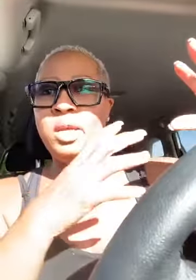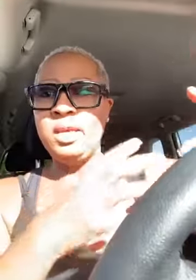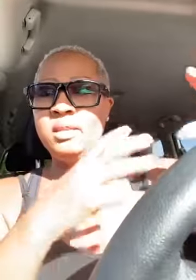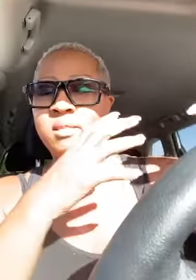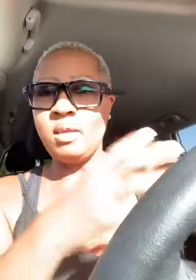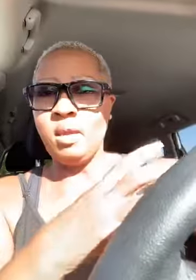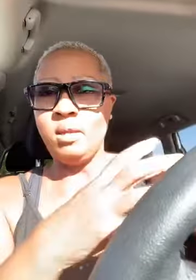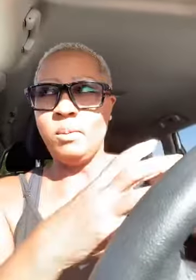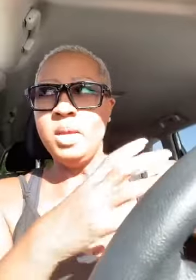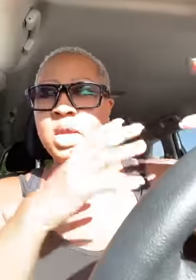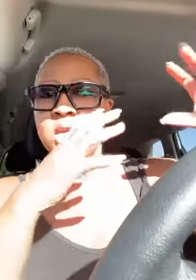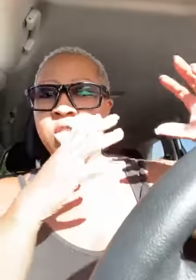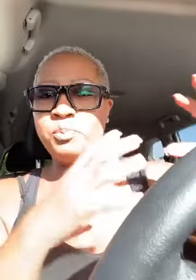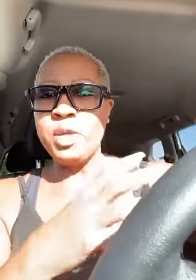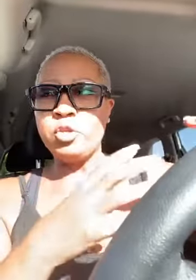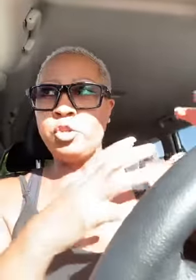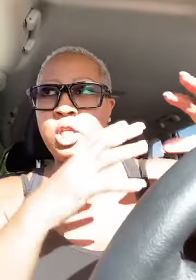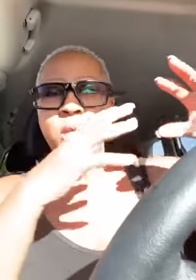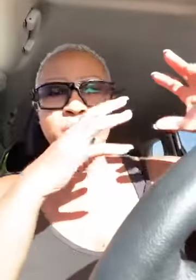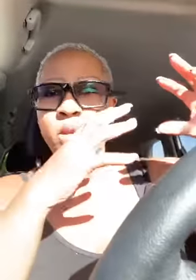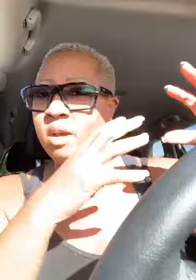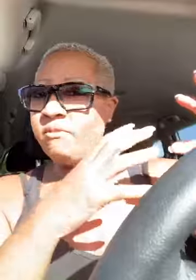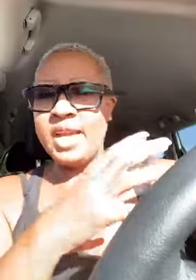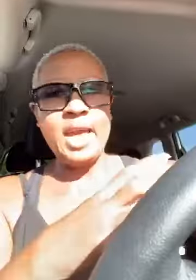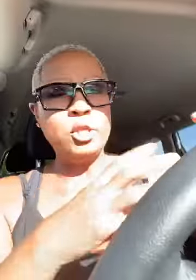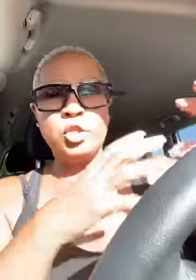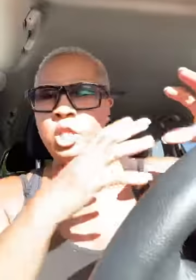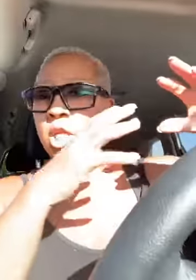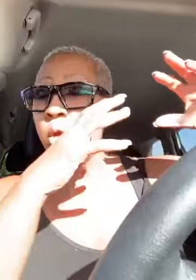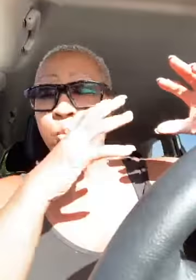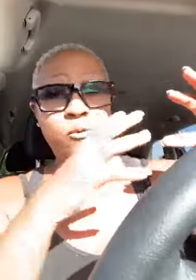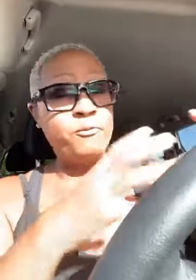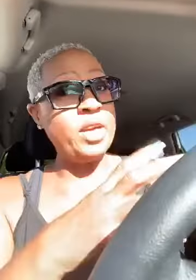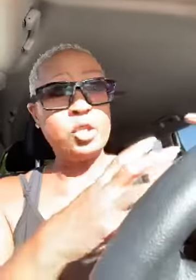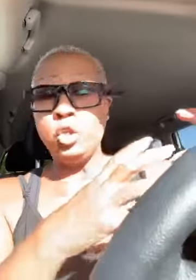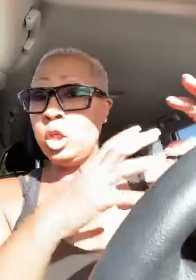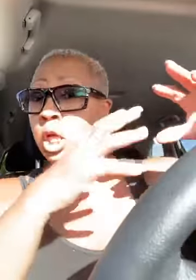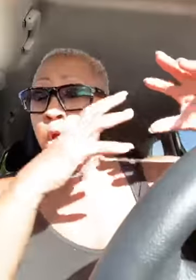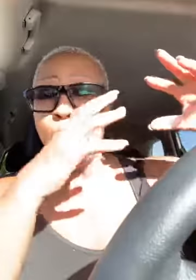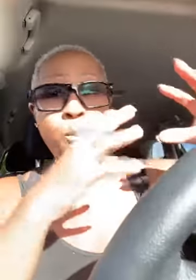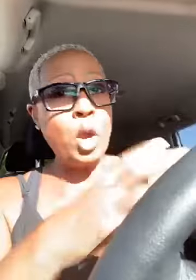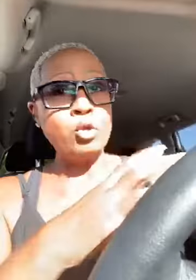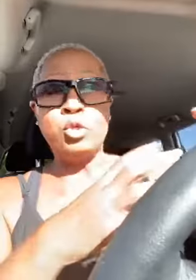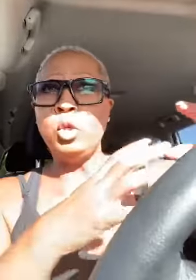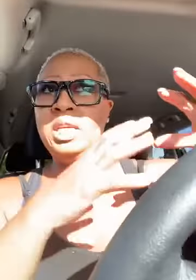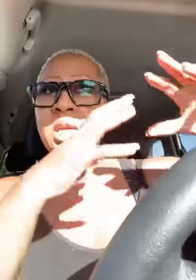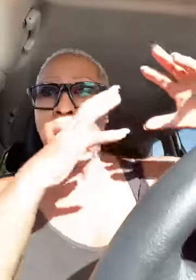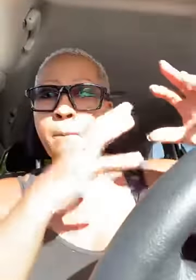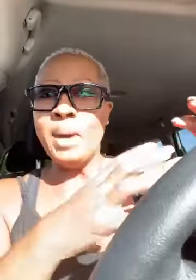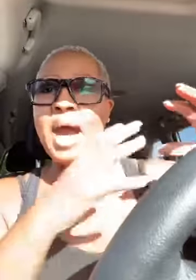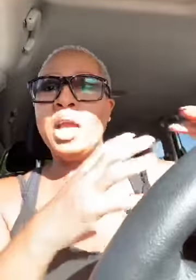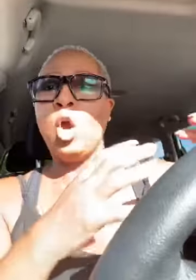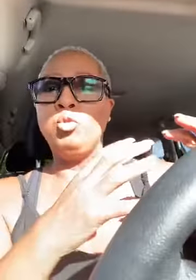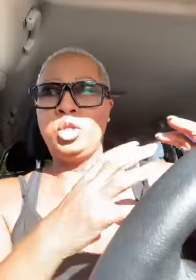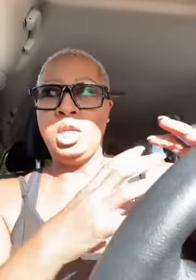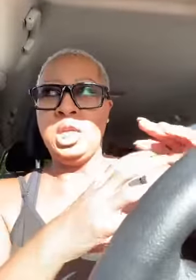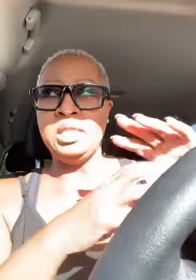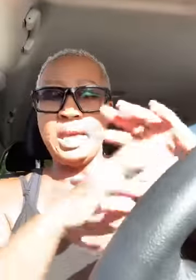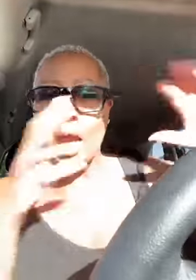his kingdom spiritually financially professionally personally my coaching is a